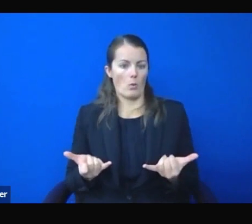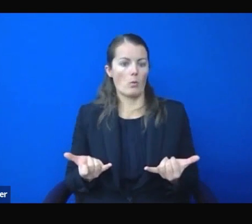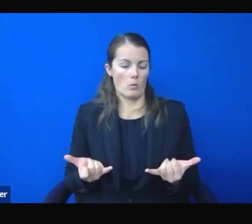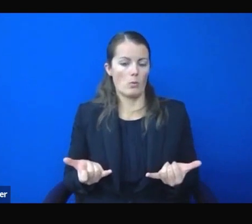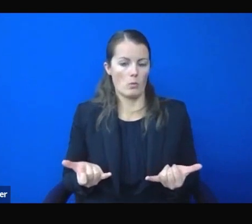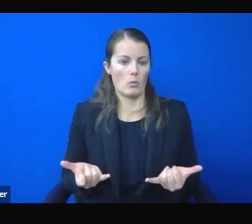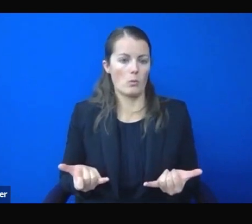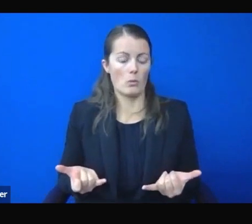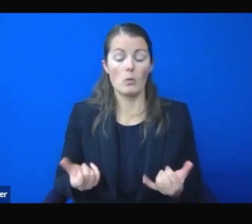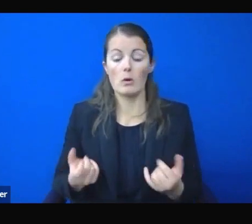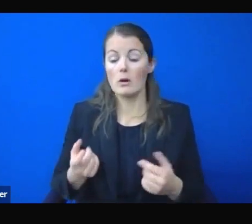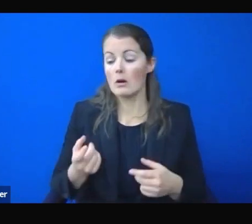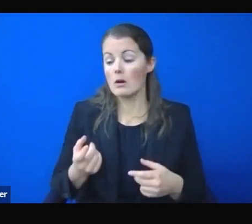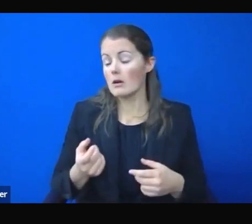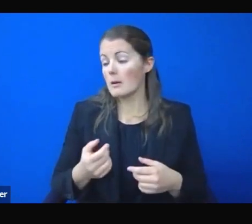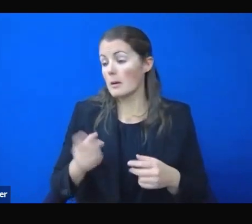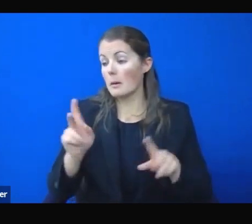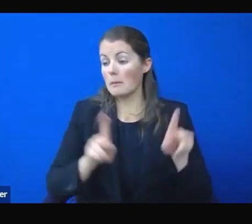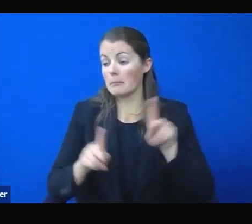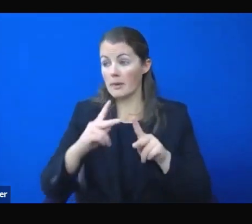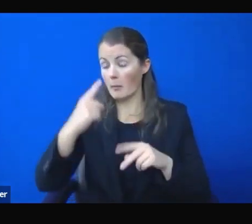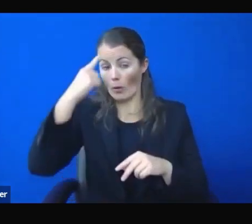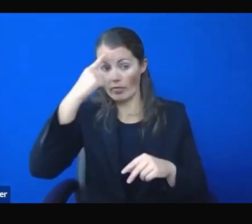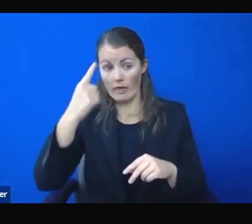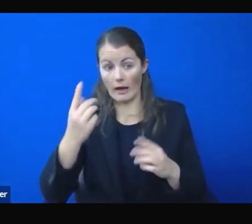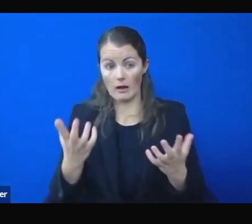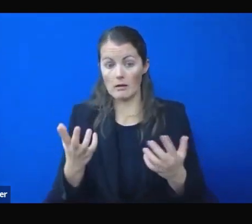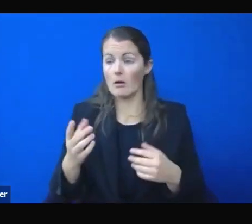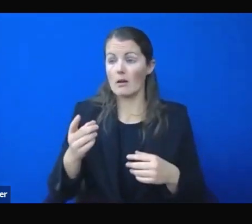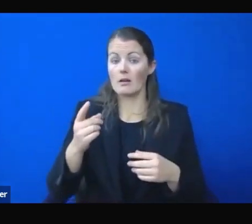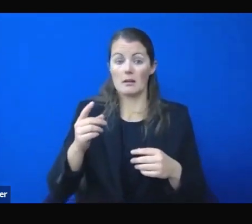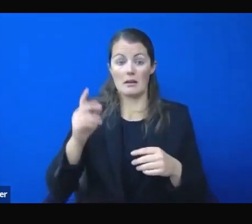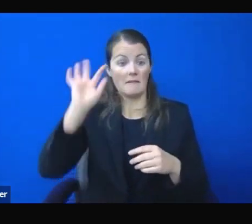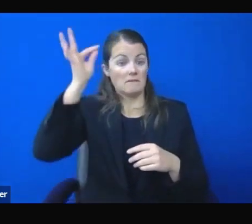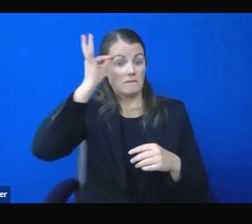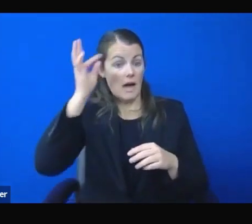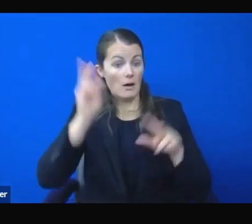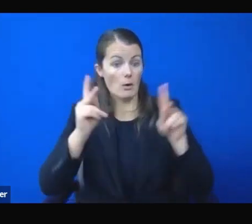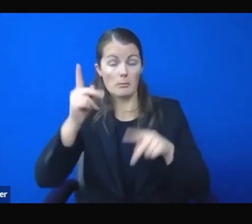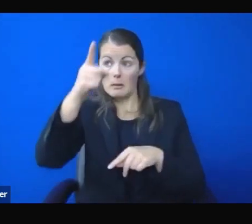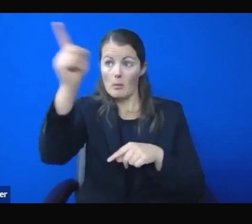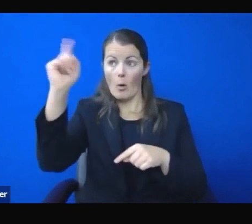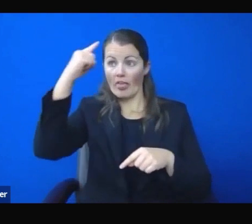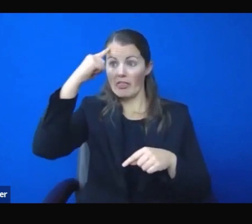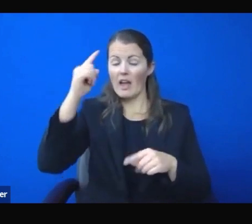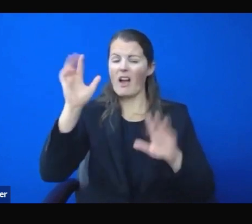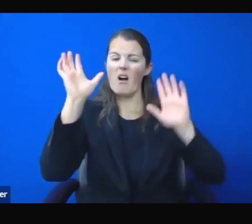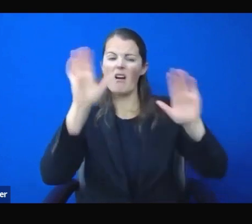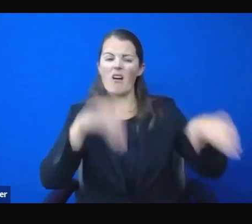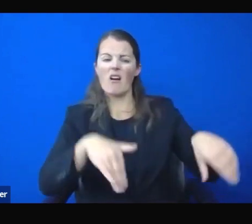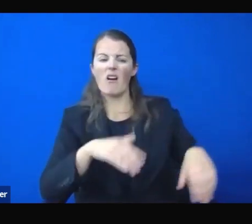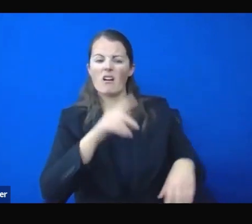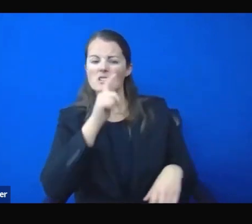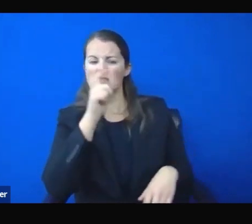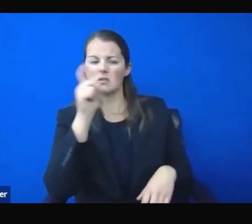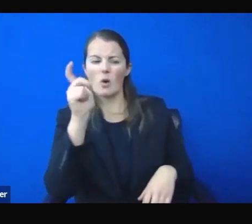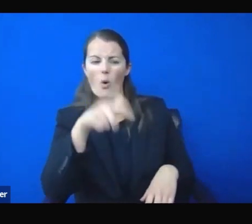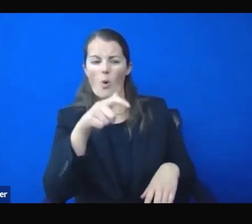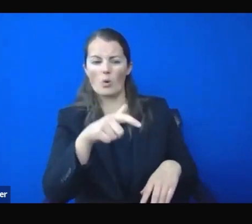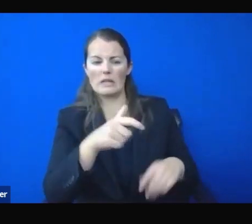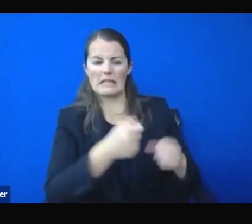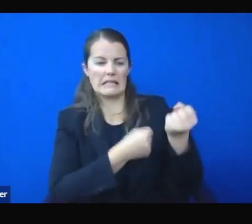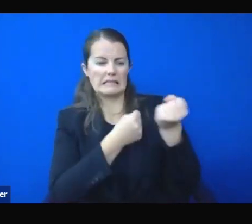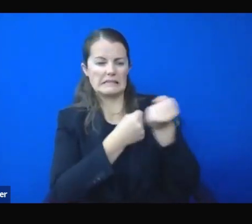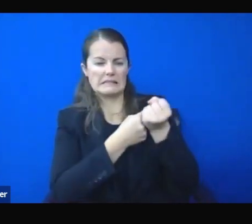a need to come on out here and I'll take you through our hospitals and our businesses that are suffering and our schools where we still don't have kids in the classrooms